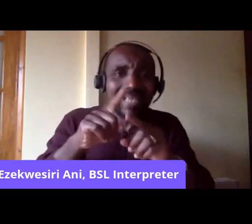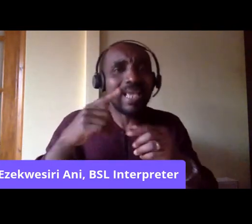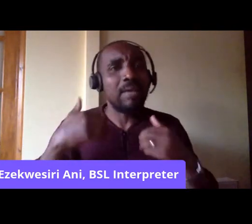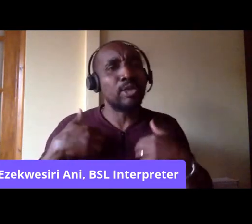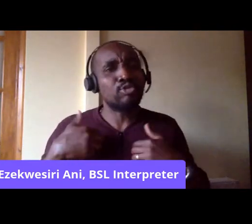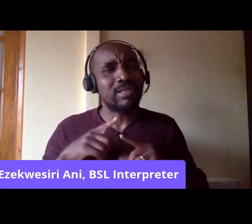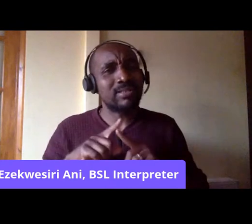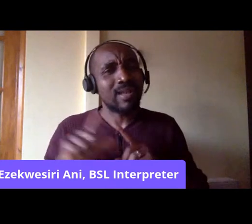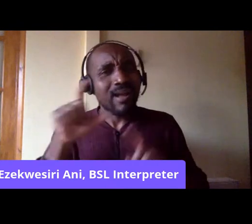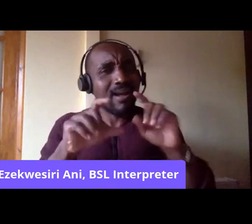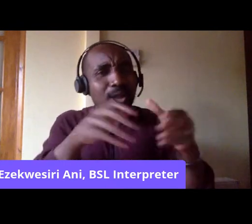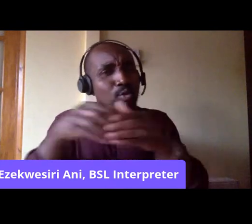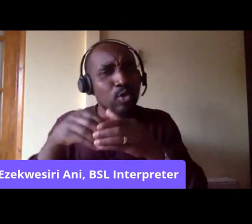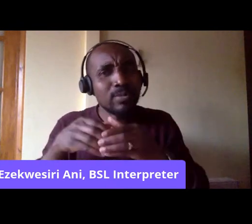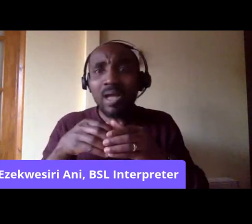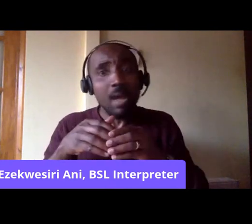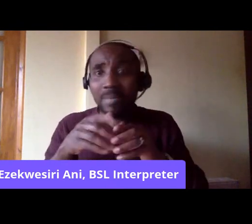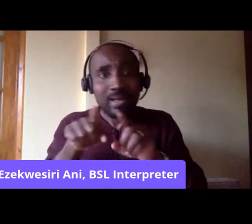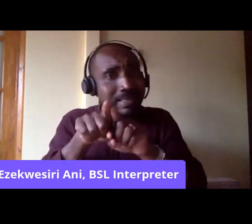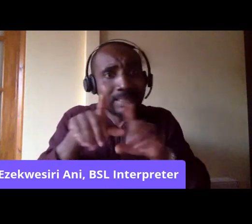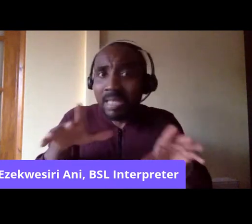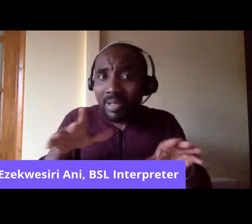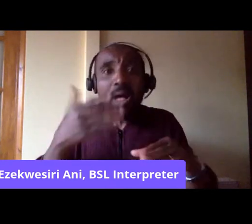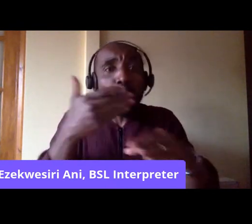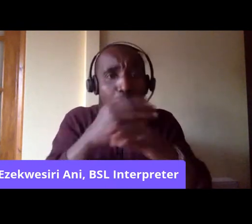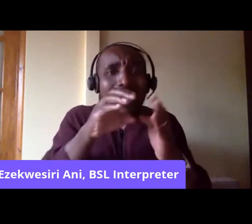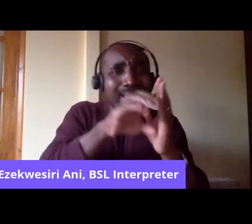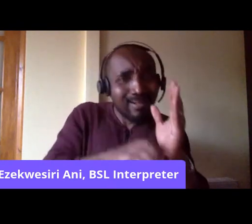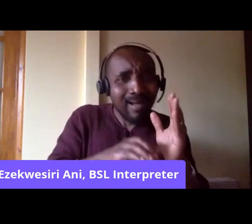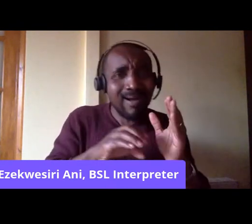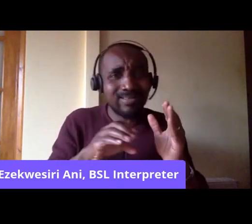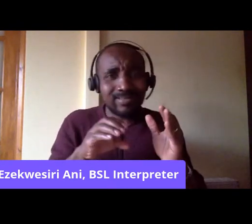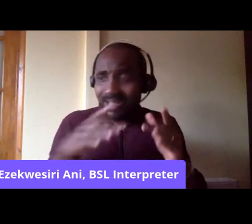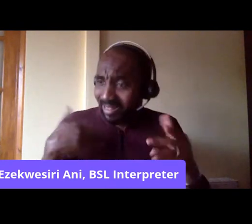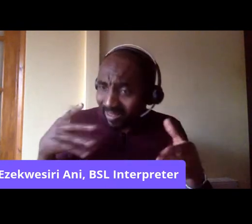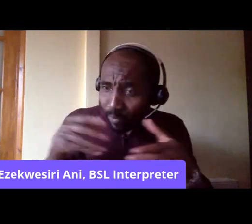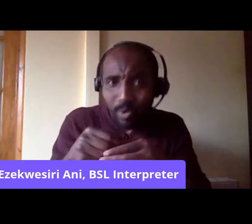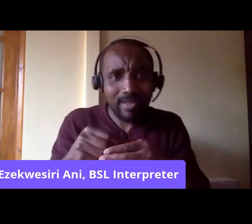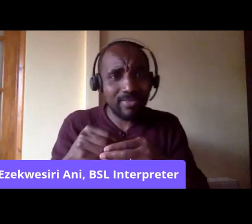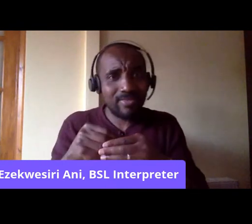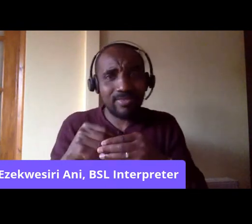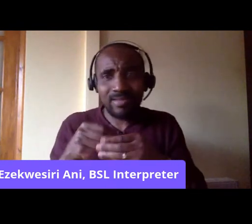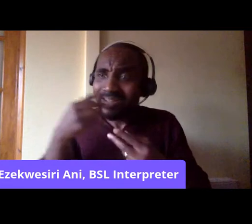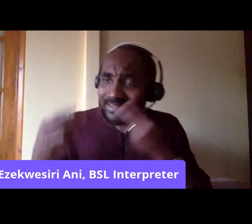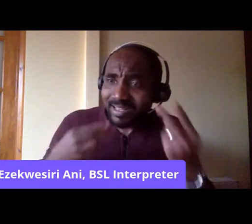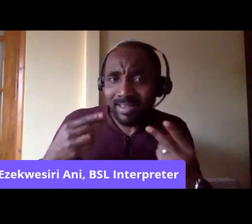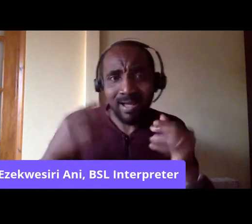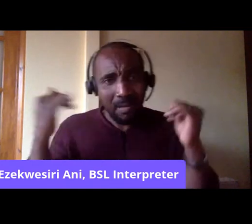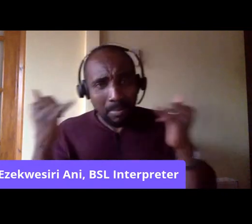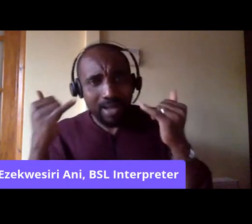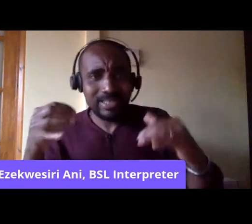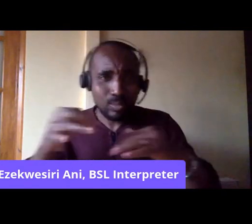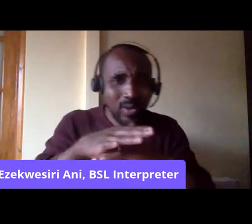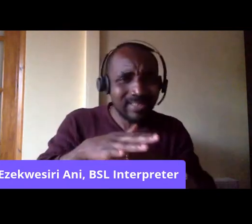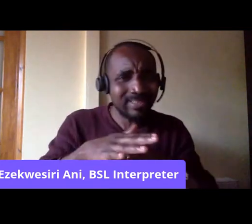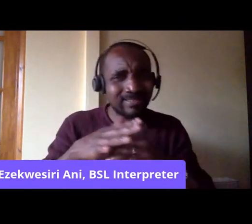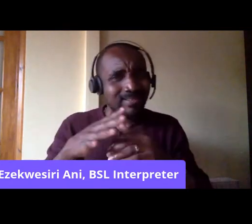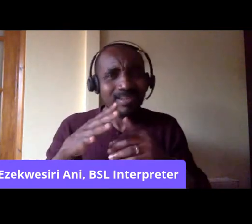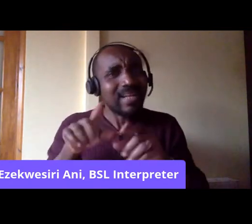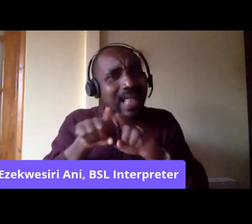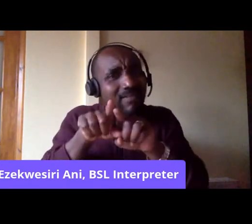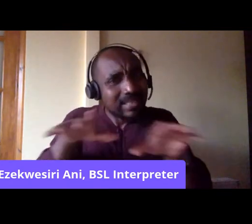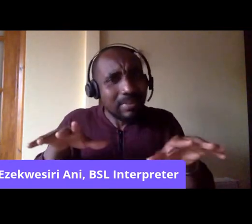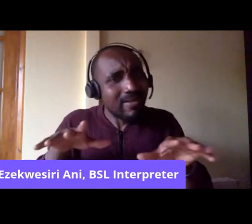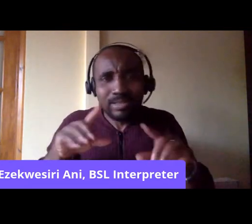who actually have more in common together and wine and dine together and live together and visit each other's parties and weddings, et cetera. They get us all